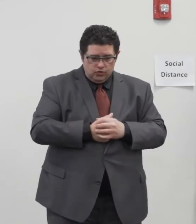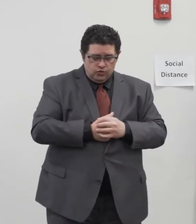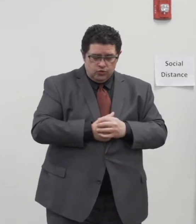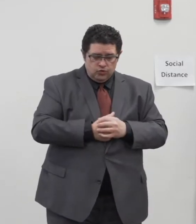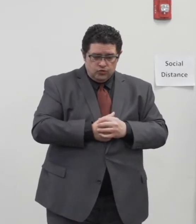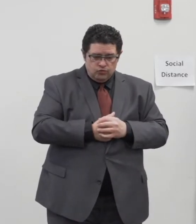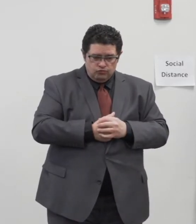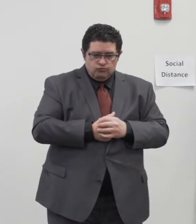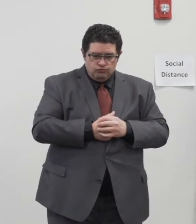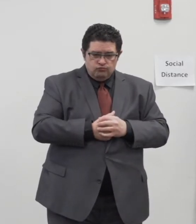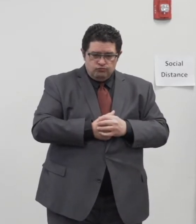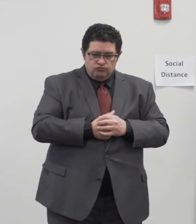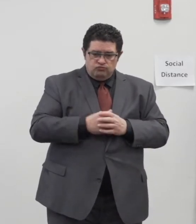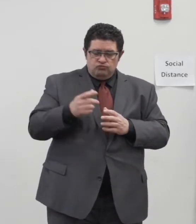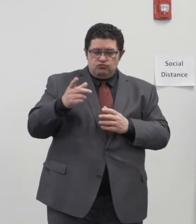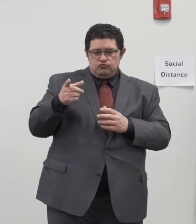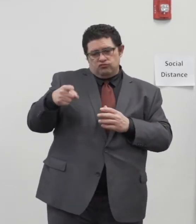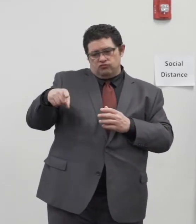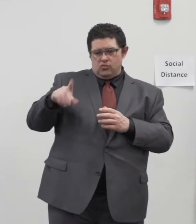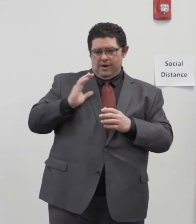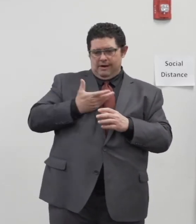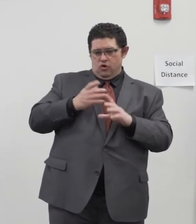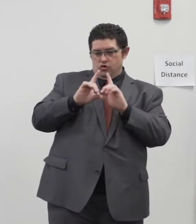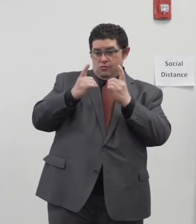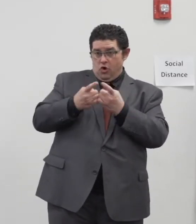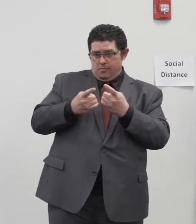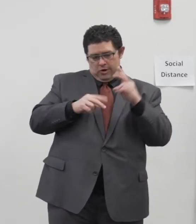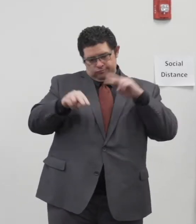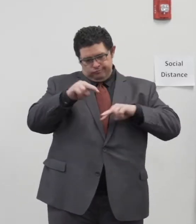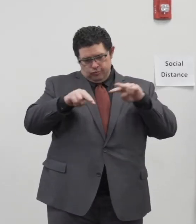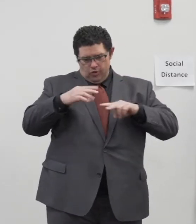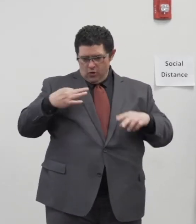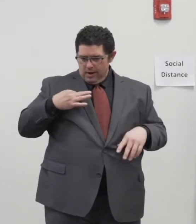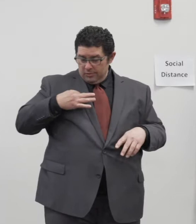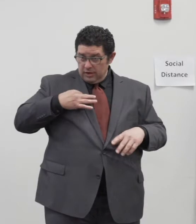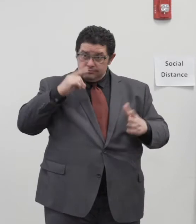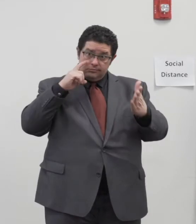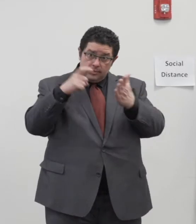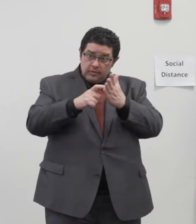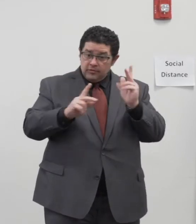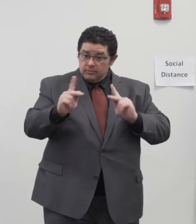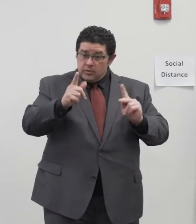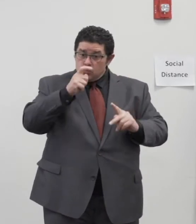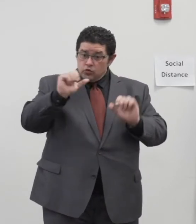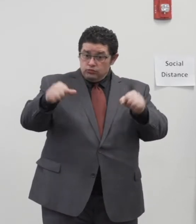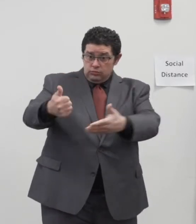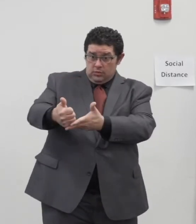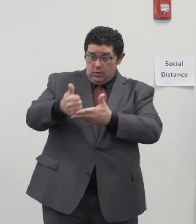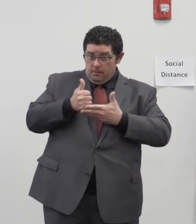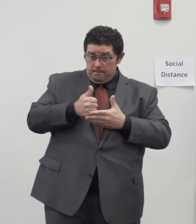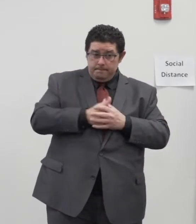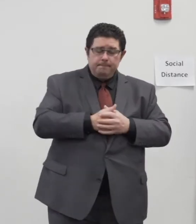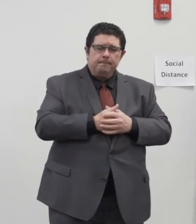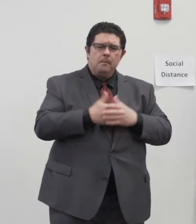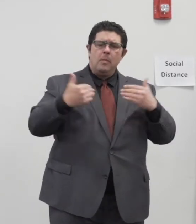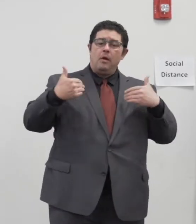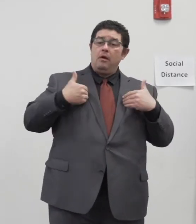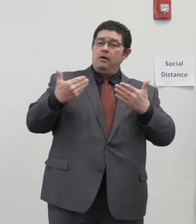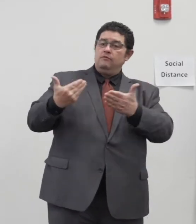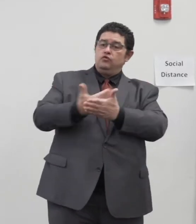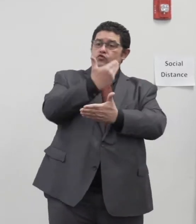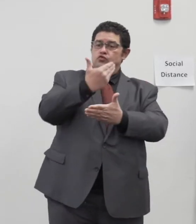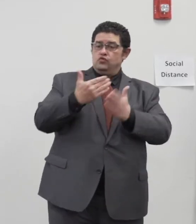now is going through those applications and identifying individuals that would be able to help us. We also have new technology